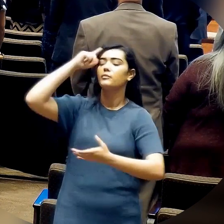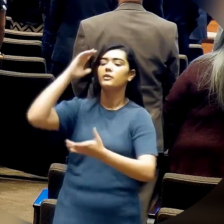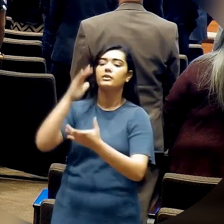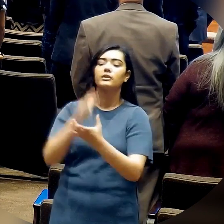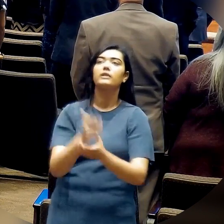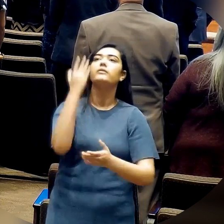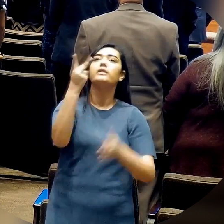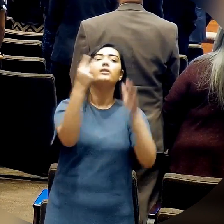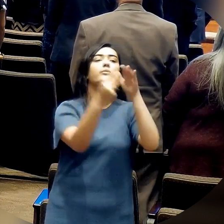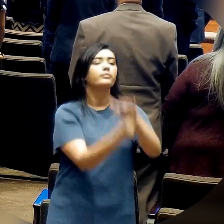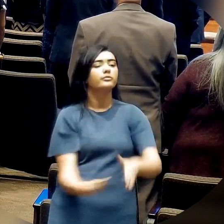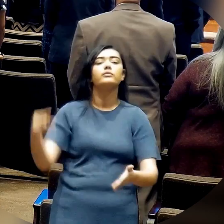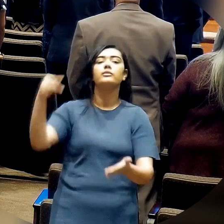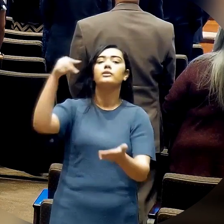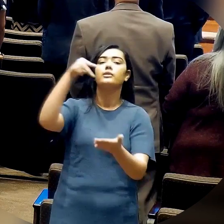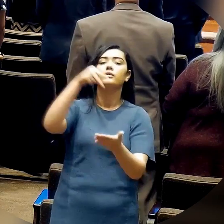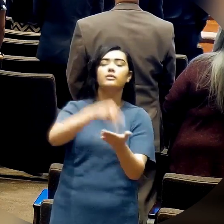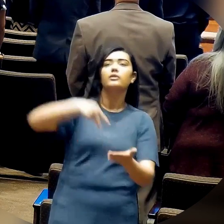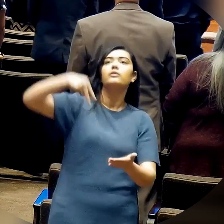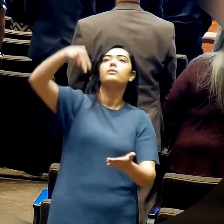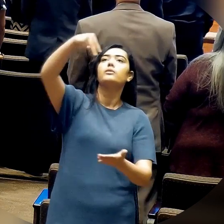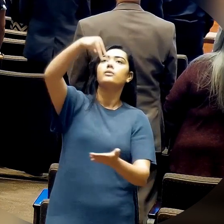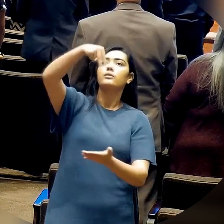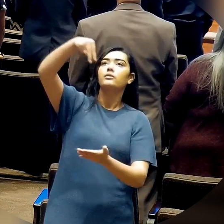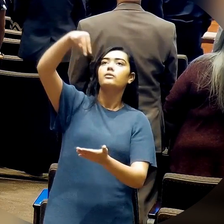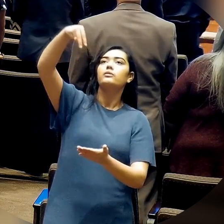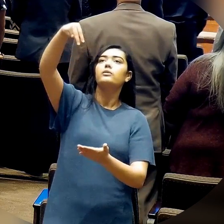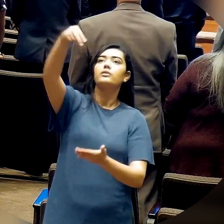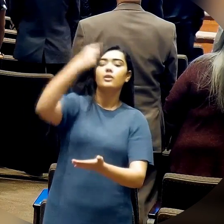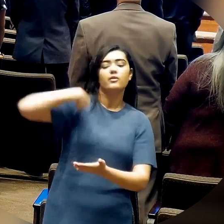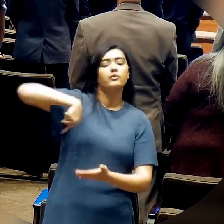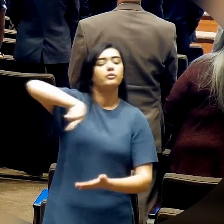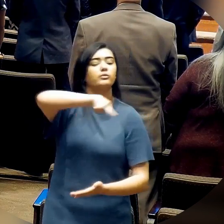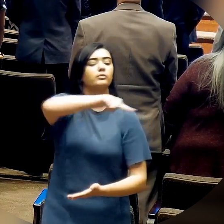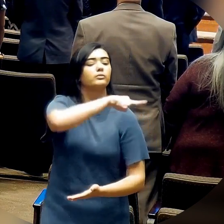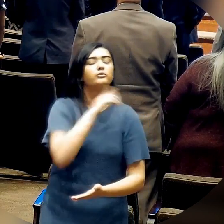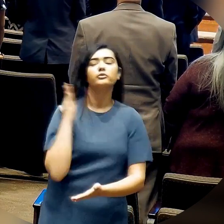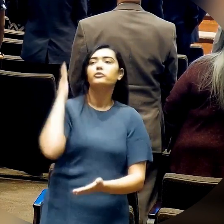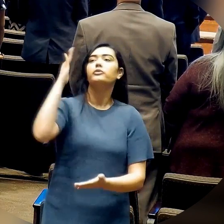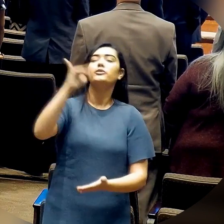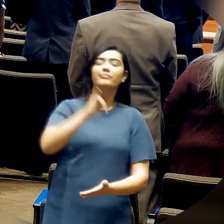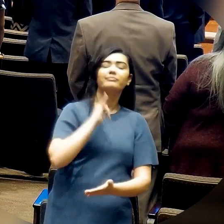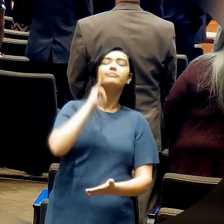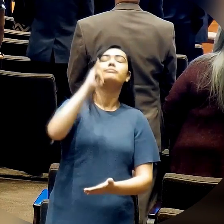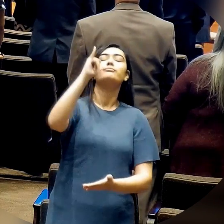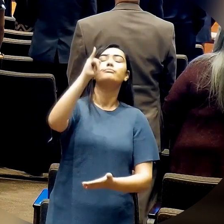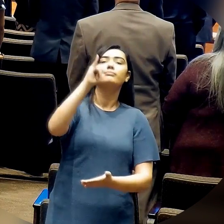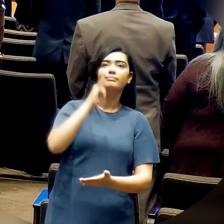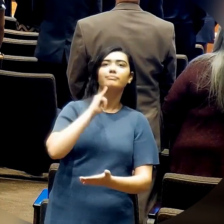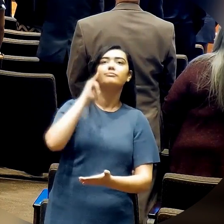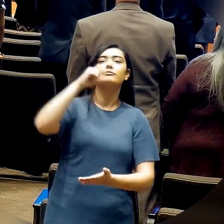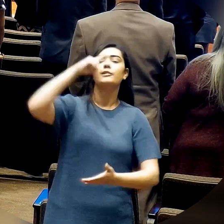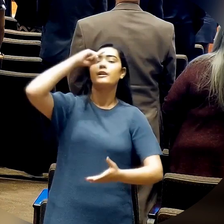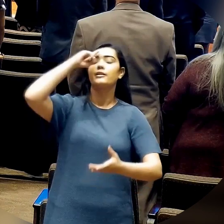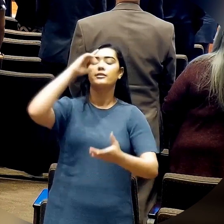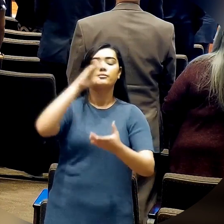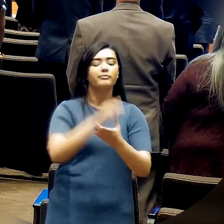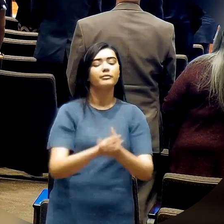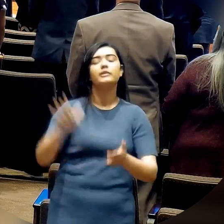resurrection. That we will rise again. For I believe in the